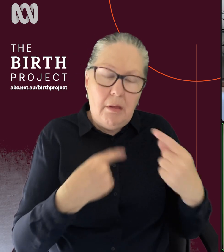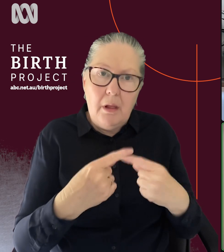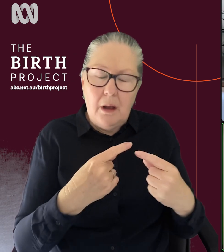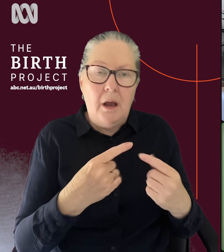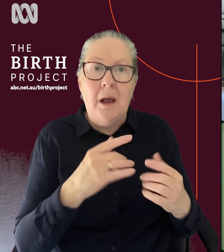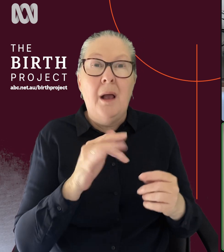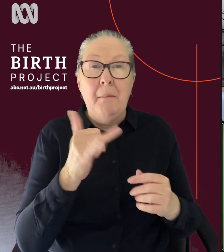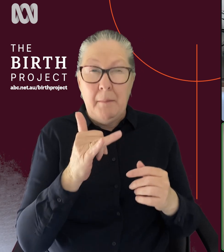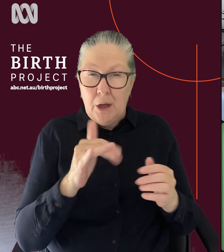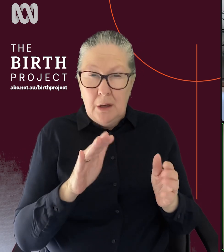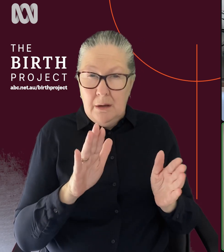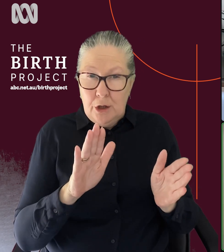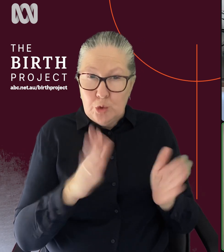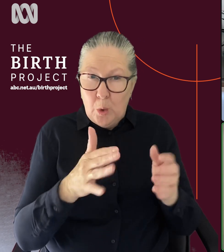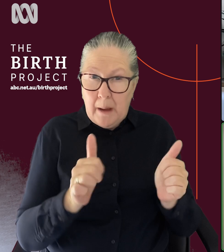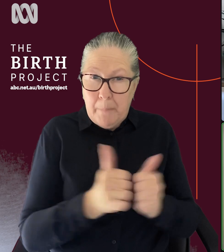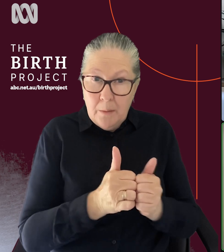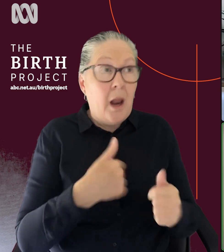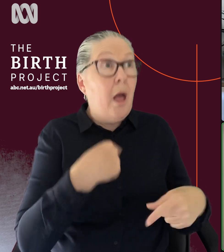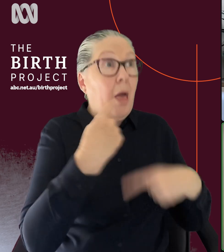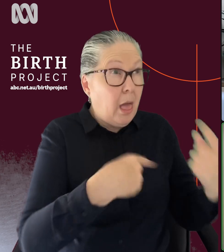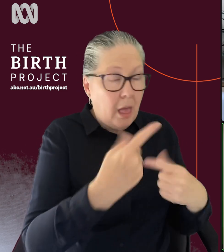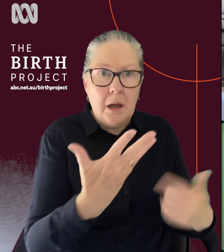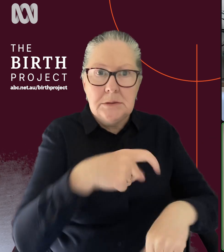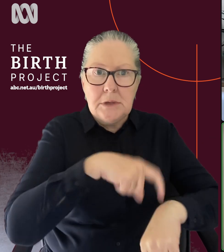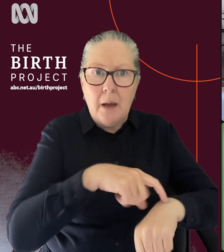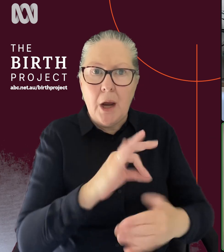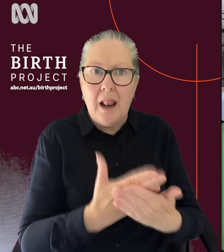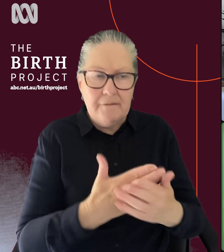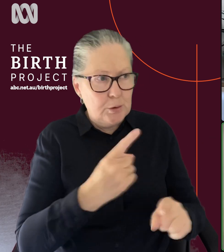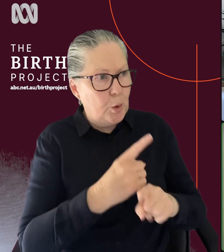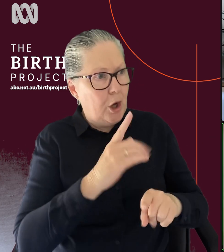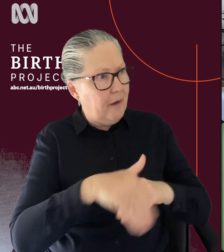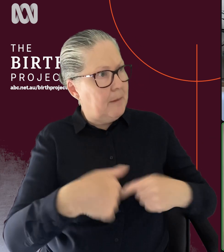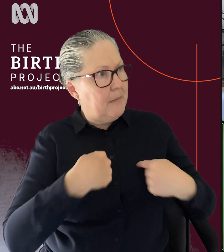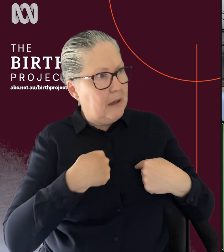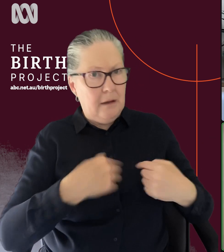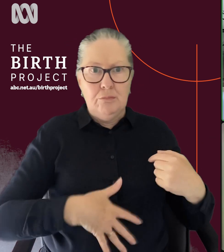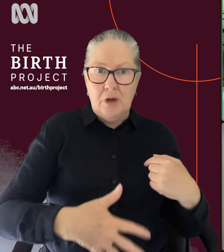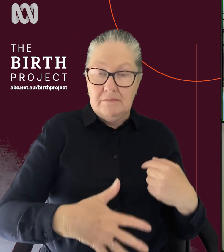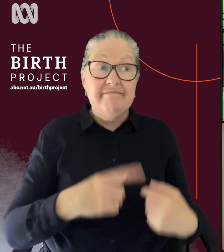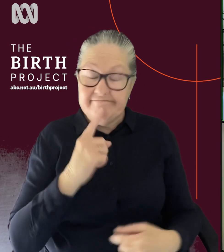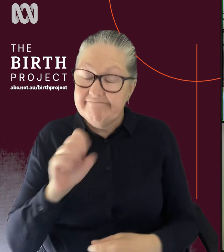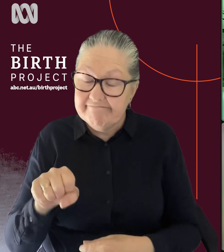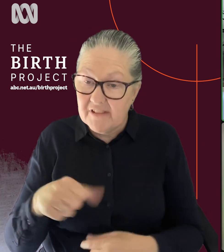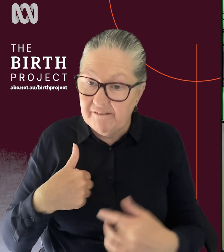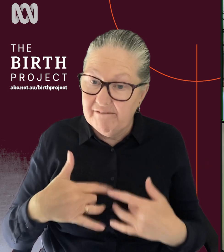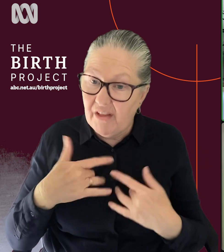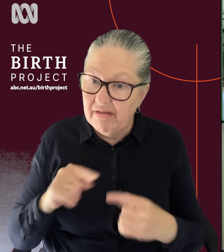feel like you'd get to the end of the appointment, bring them up to speed, and then there's not much time left. So that's exactly how I felt. Yeah. Yeah. So